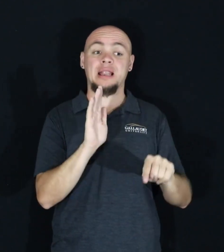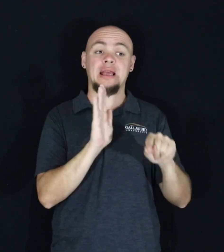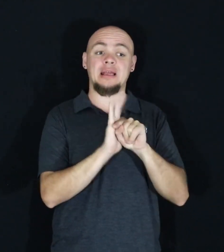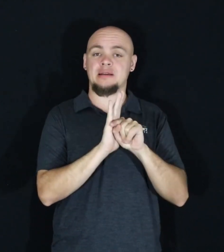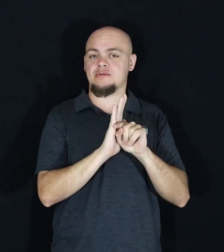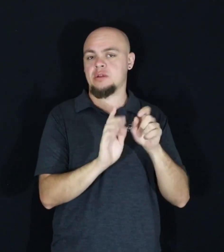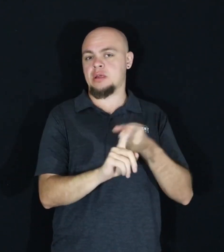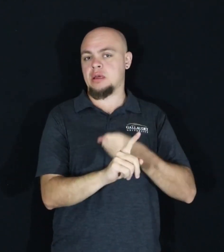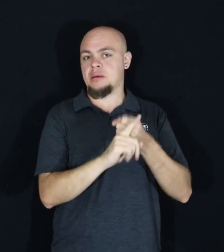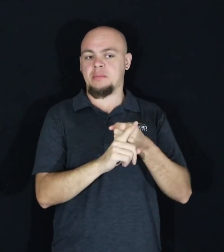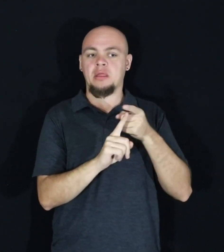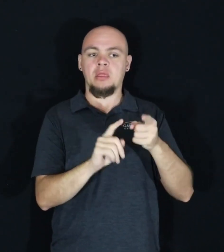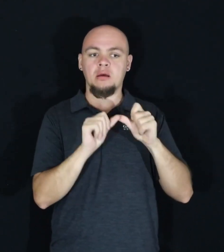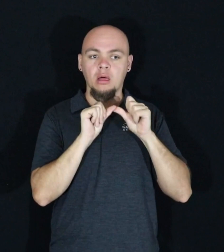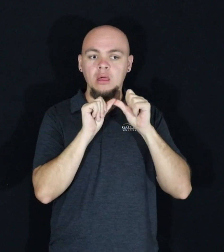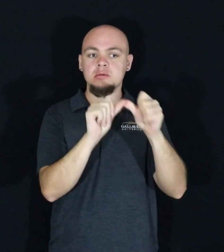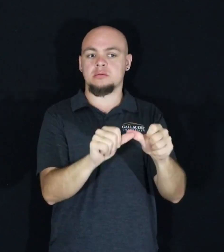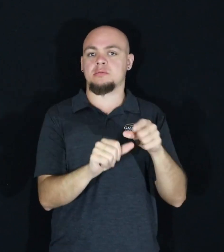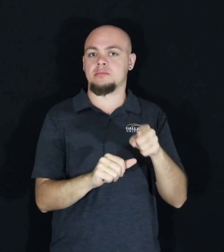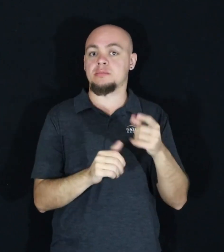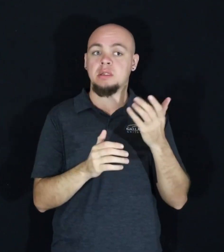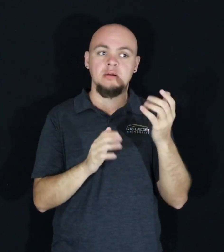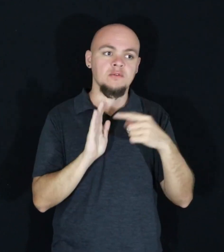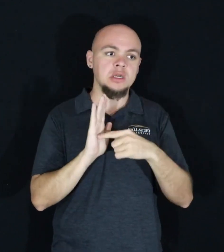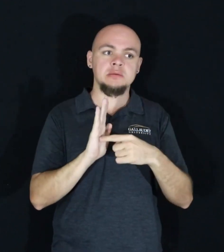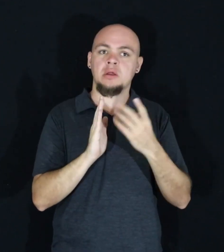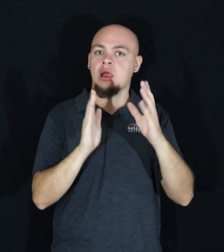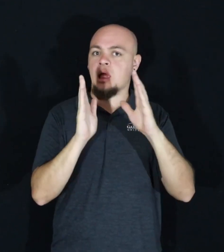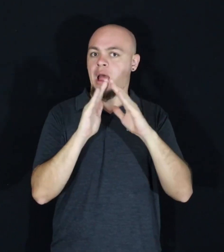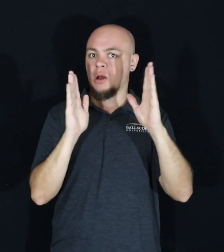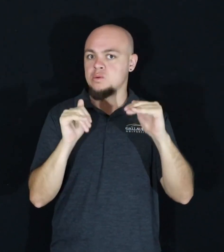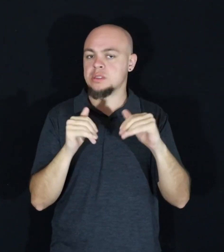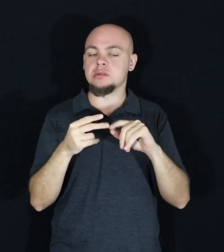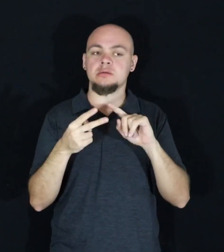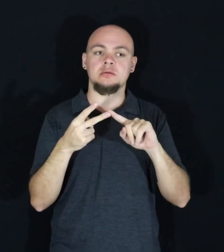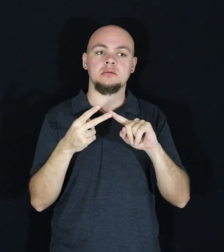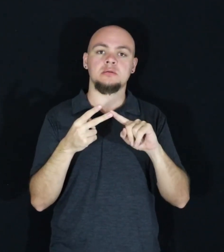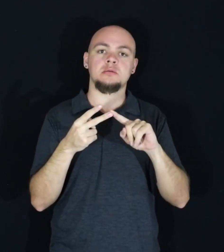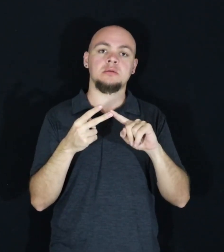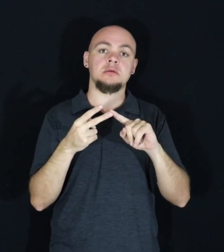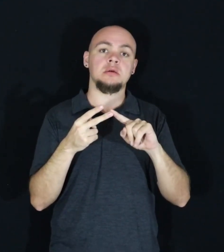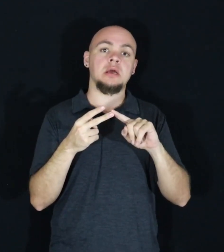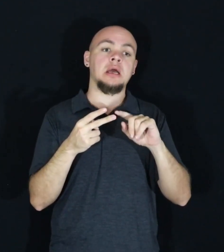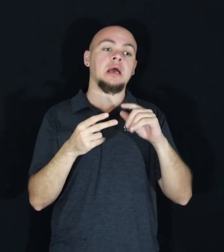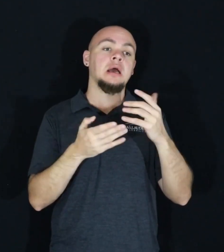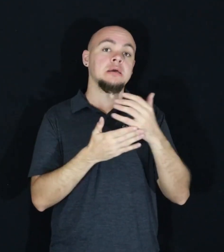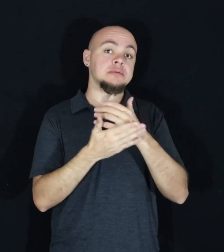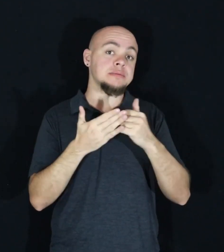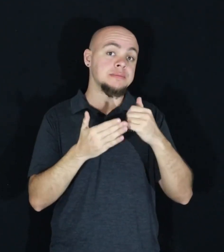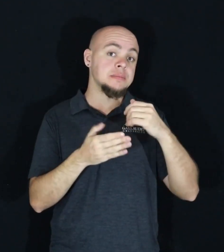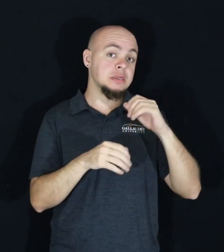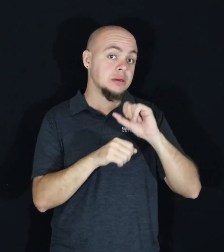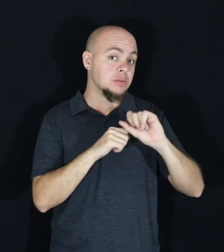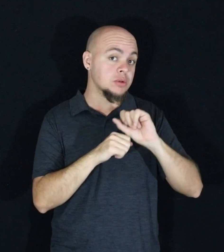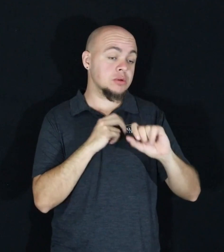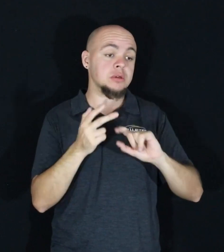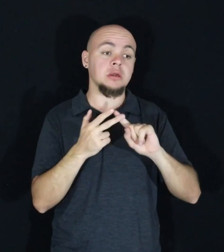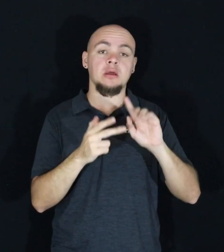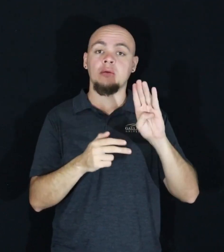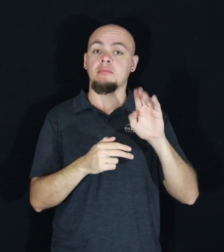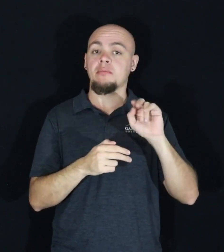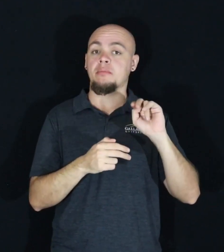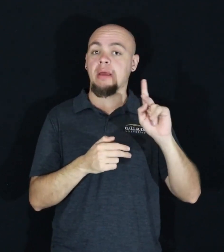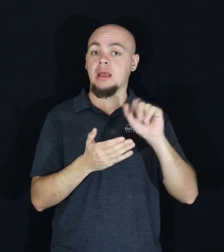person's life. Things like housing, gainful employment, bank accounts, civil